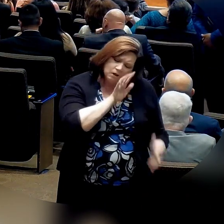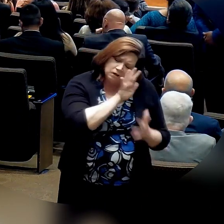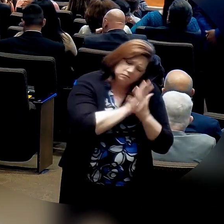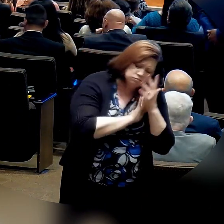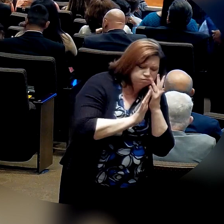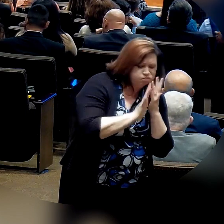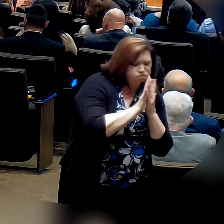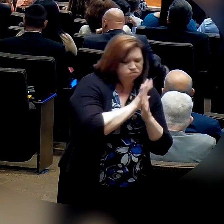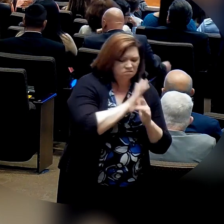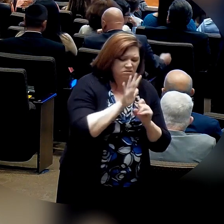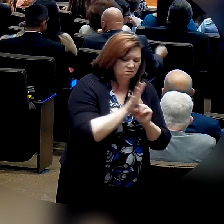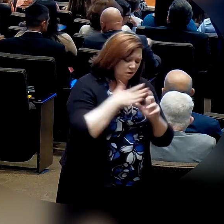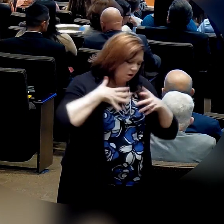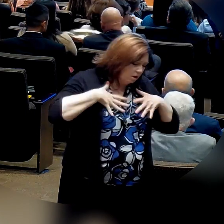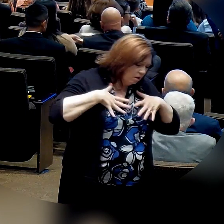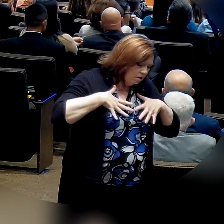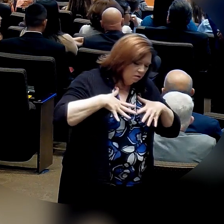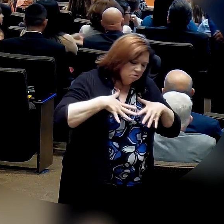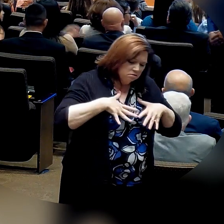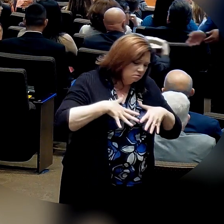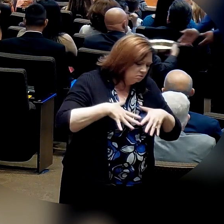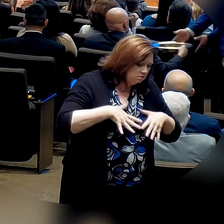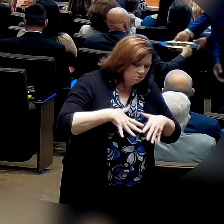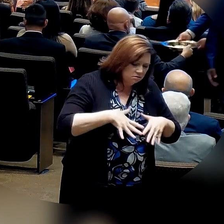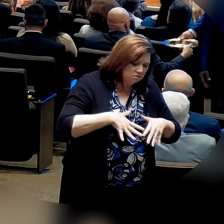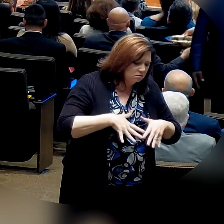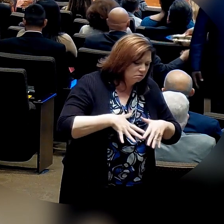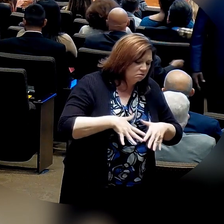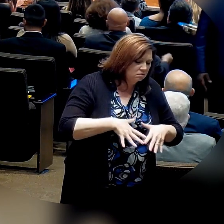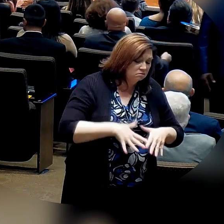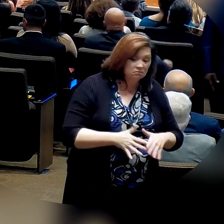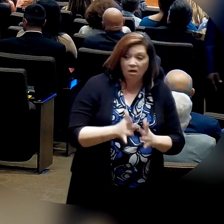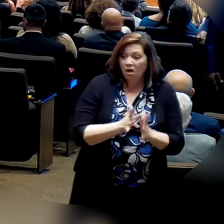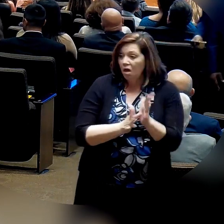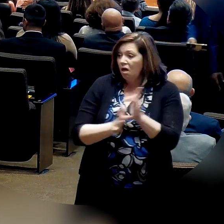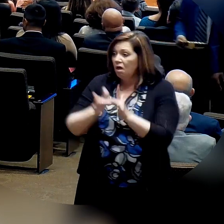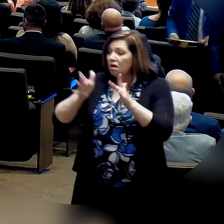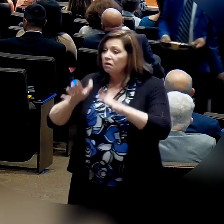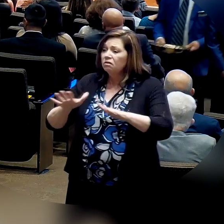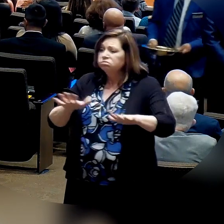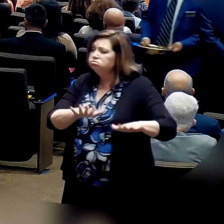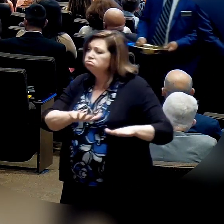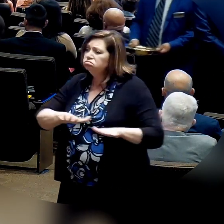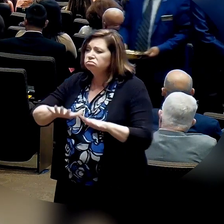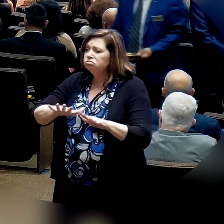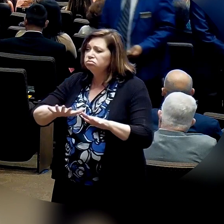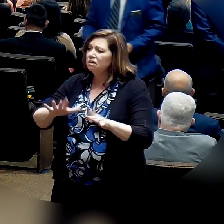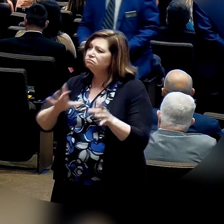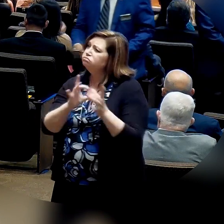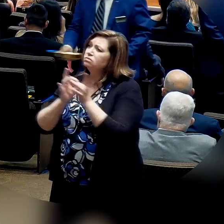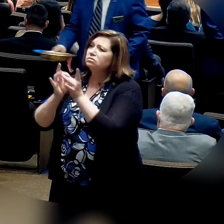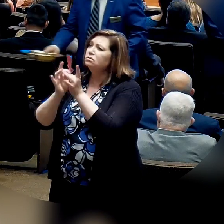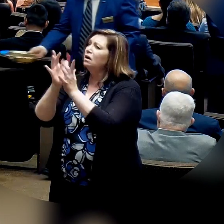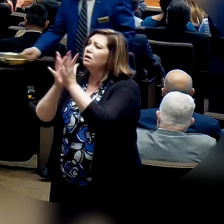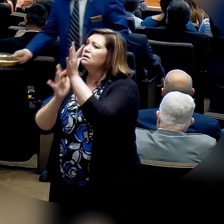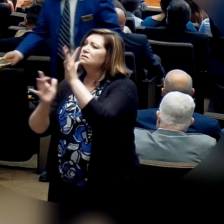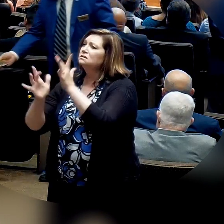hearts of God's children, in the wounded and the weak, we look to